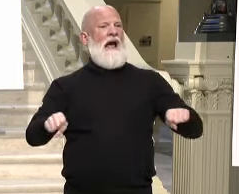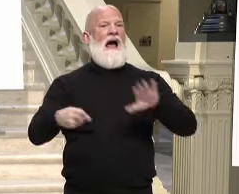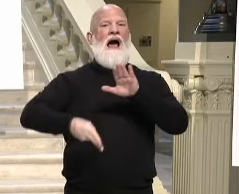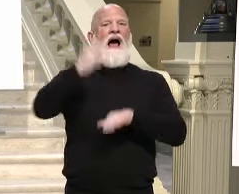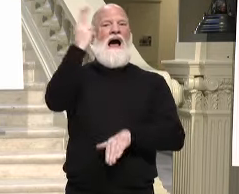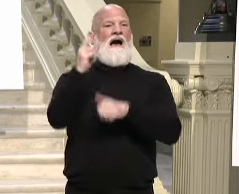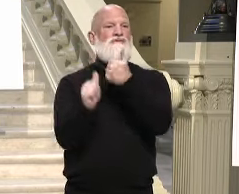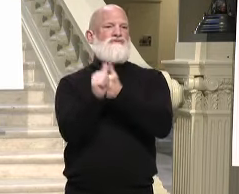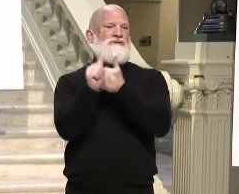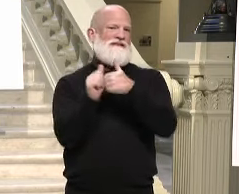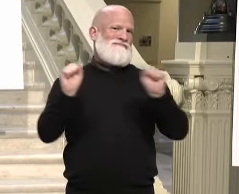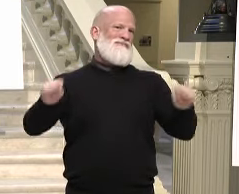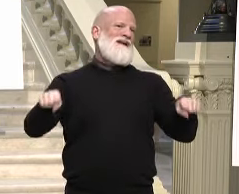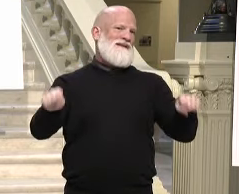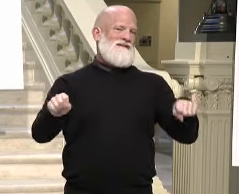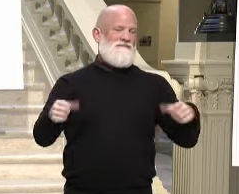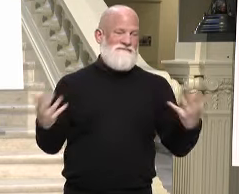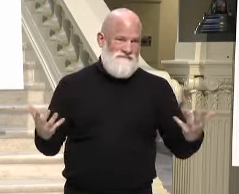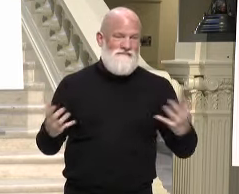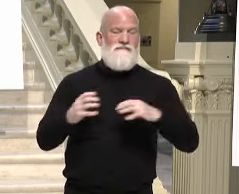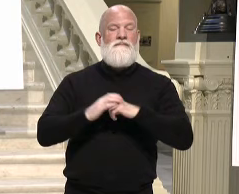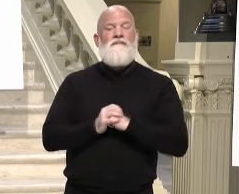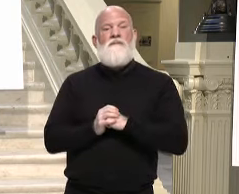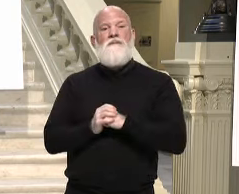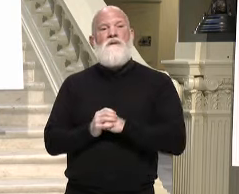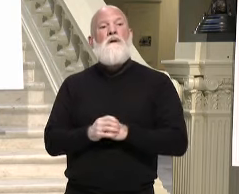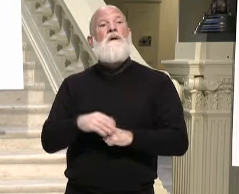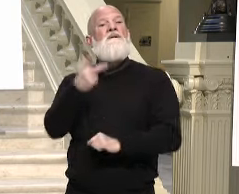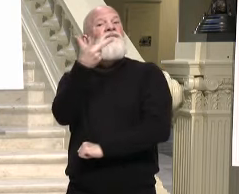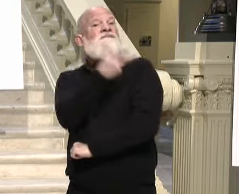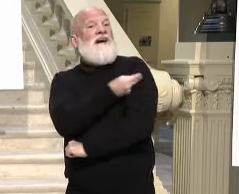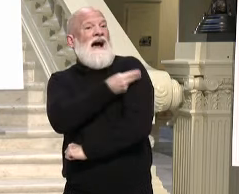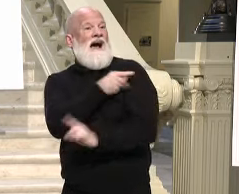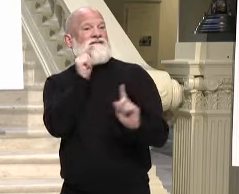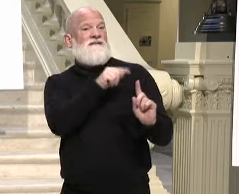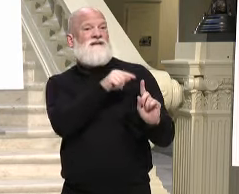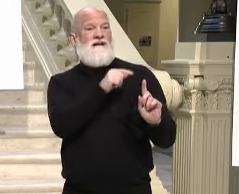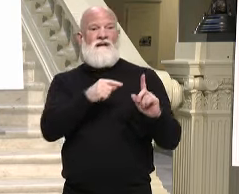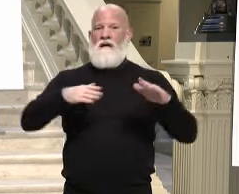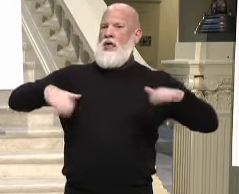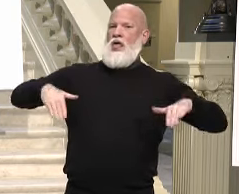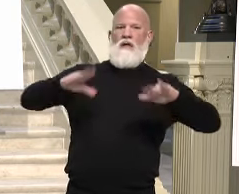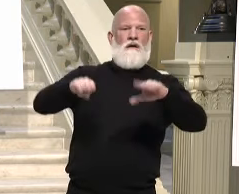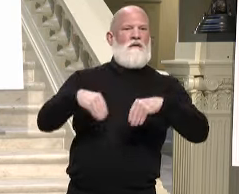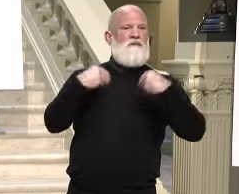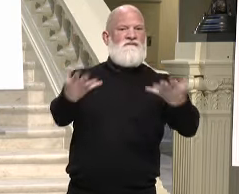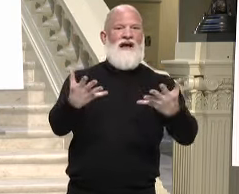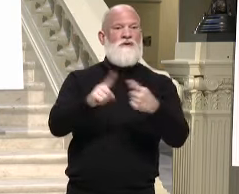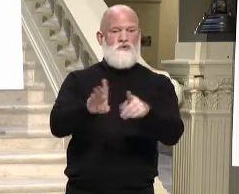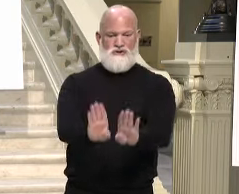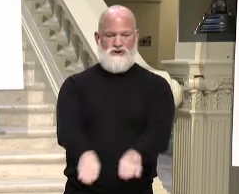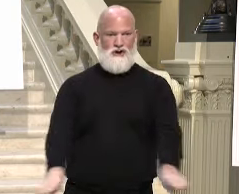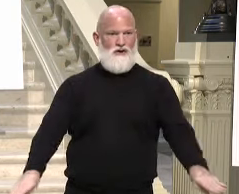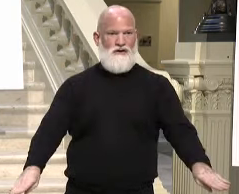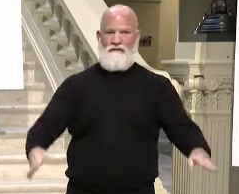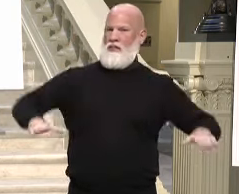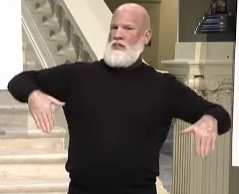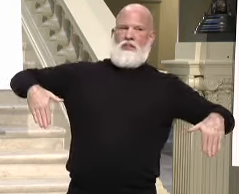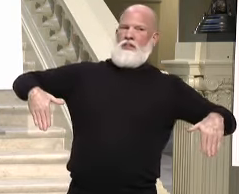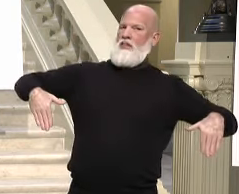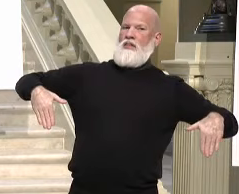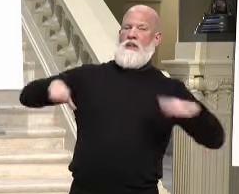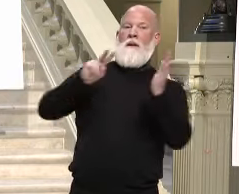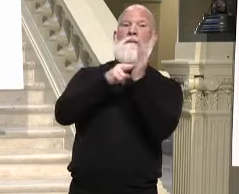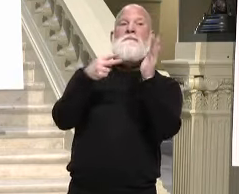cannot be giving to given to children yet, we wanted to ensure that they were protected. So these medically complex